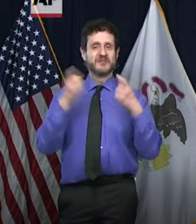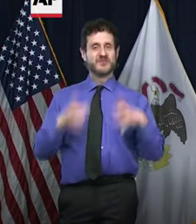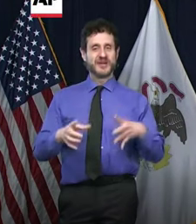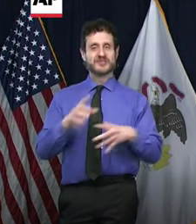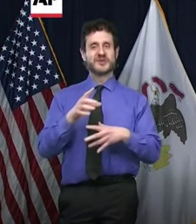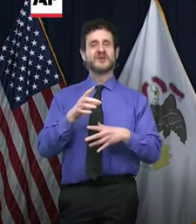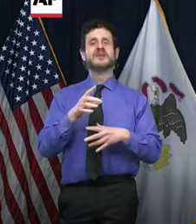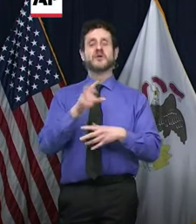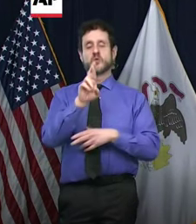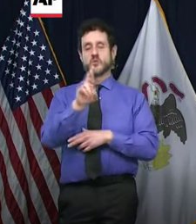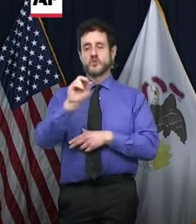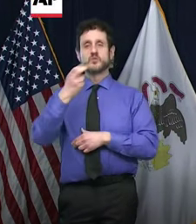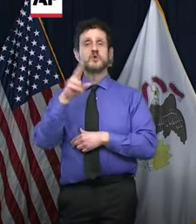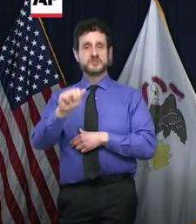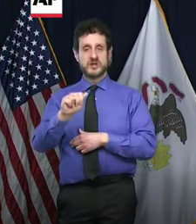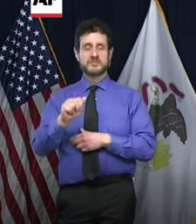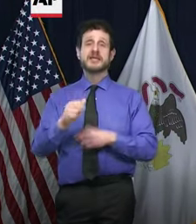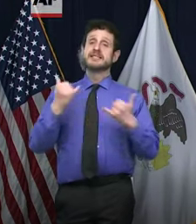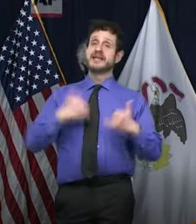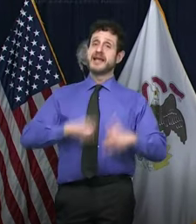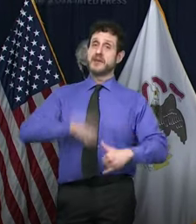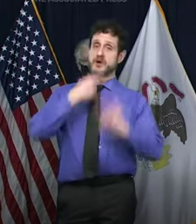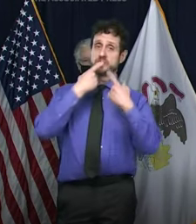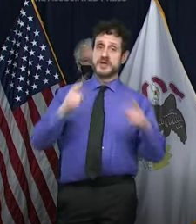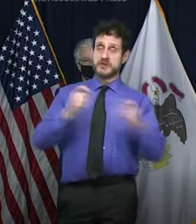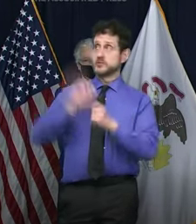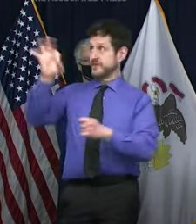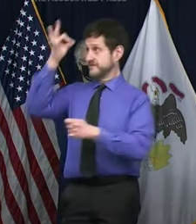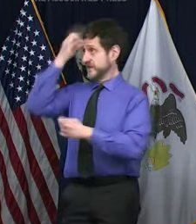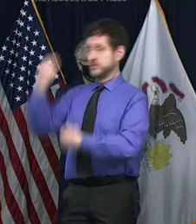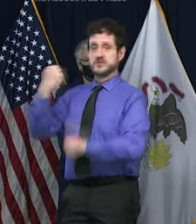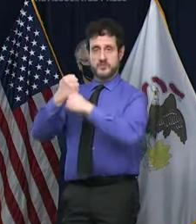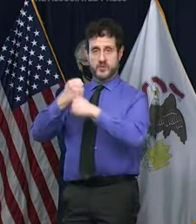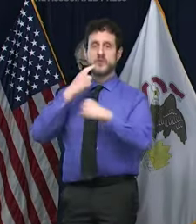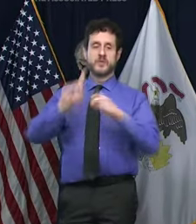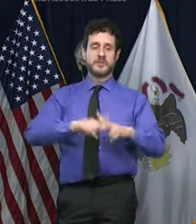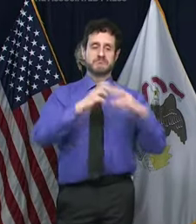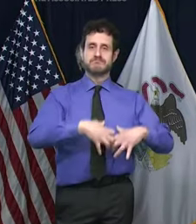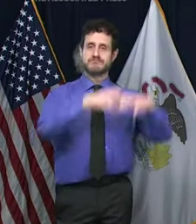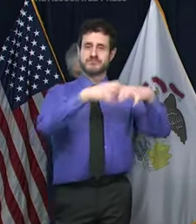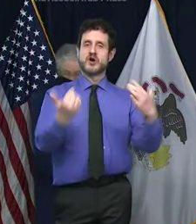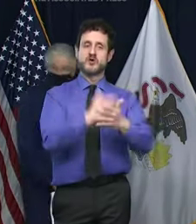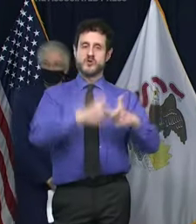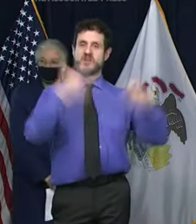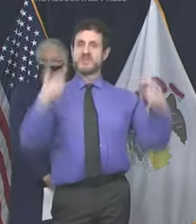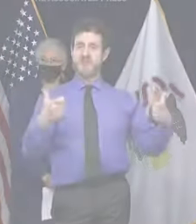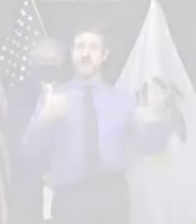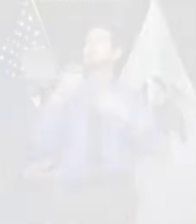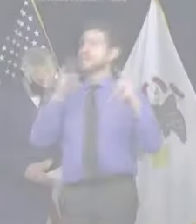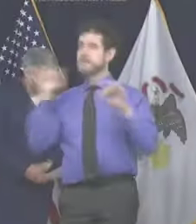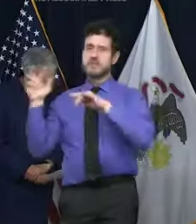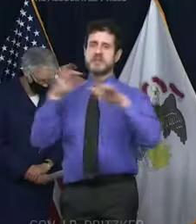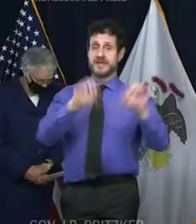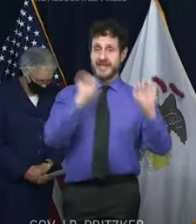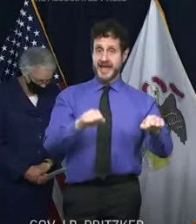In collaboration with our federal partners, we will be launching a new mass vaccination site at the United Center.